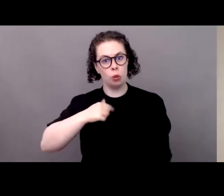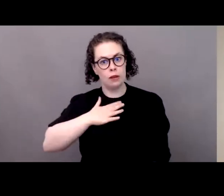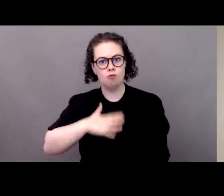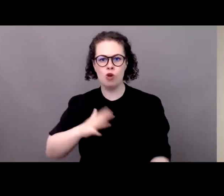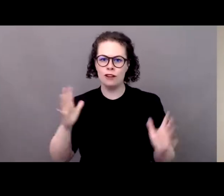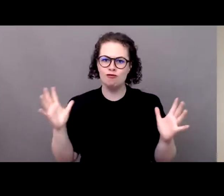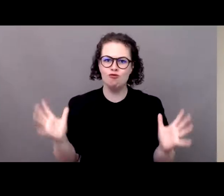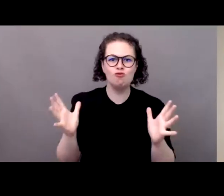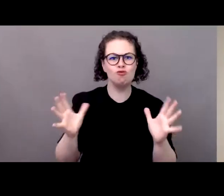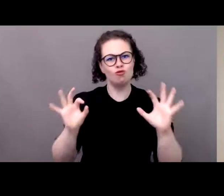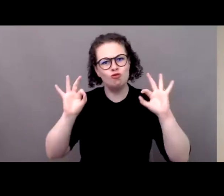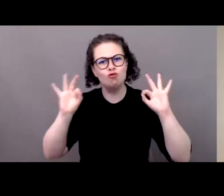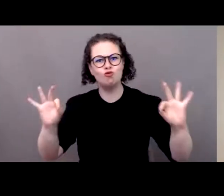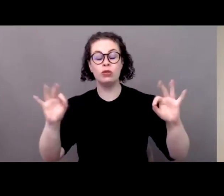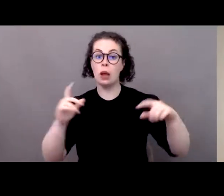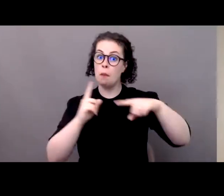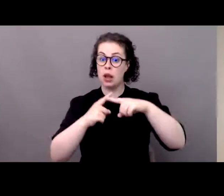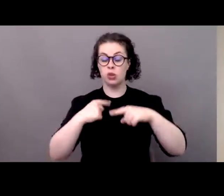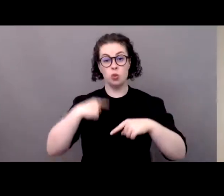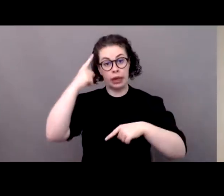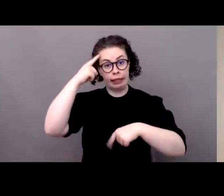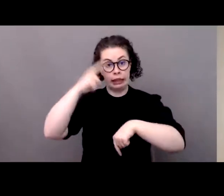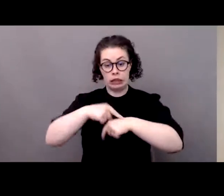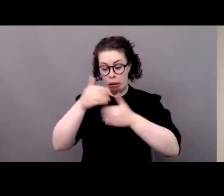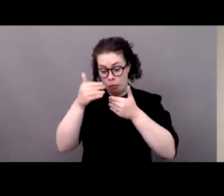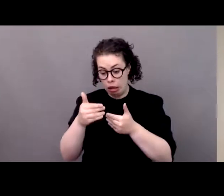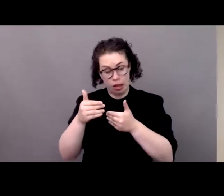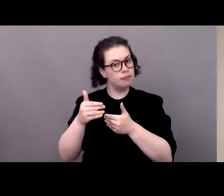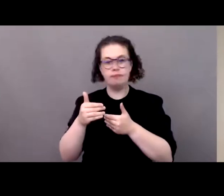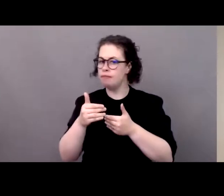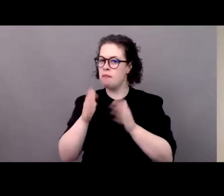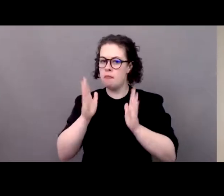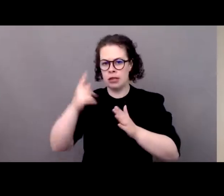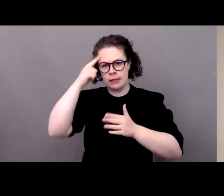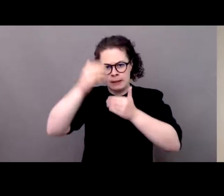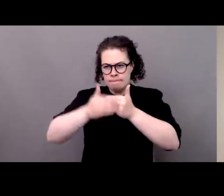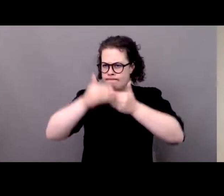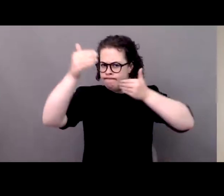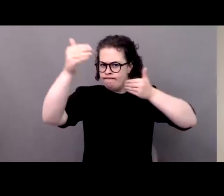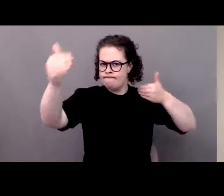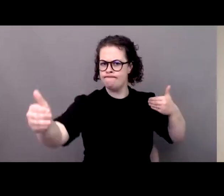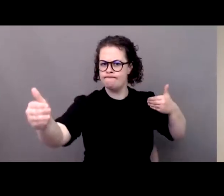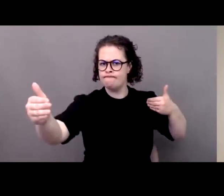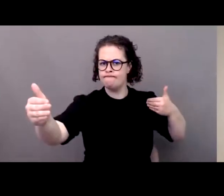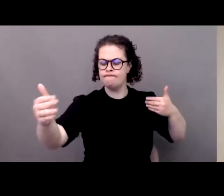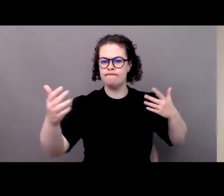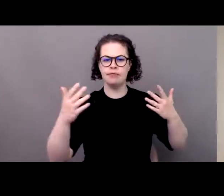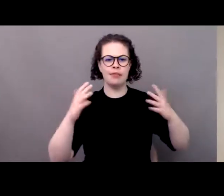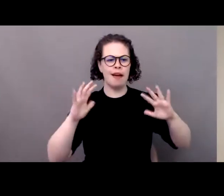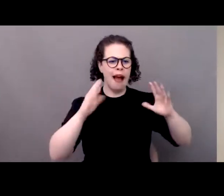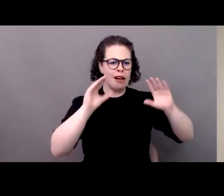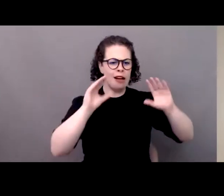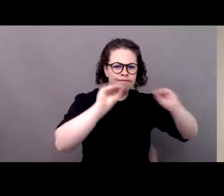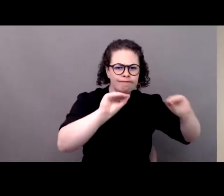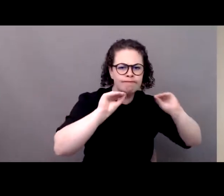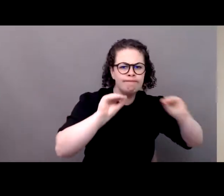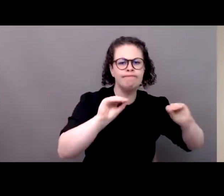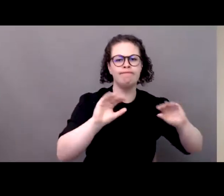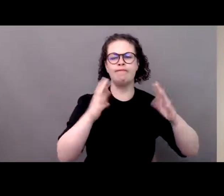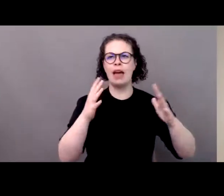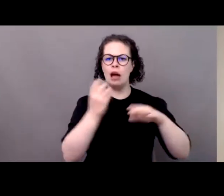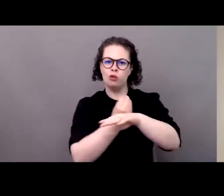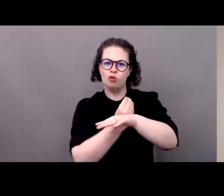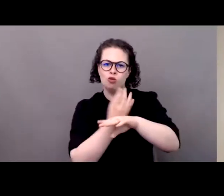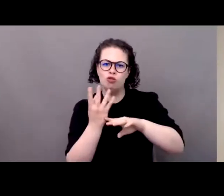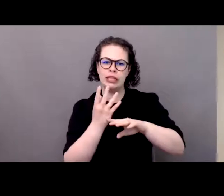long-term sustainable strategy for sport facilities and major sporting events and this is about education modernization evolution the light of climate change and